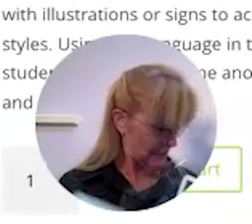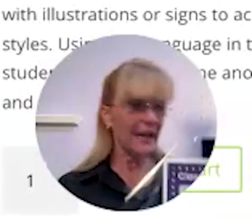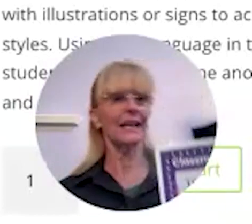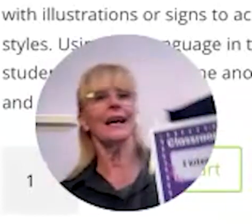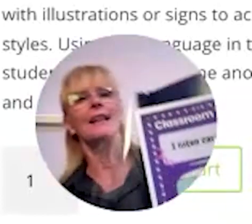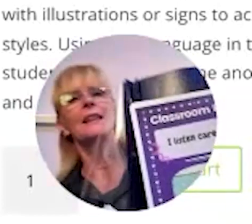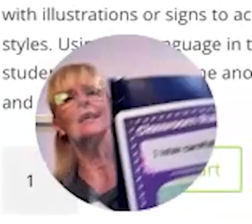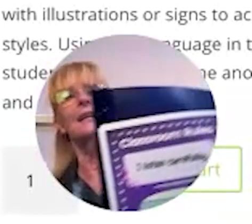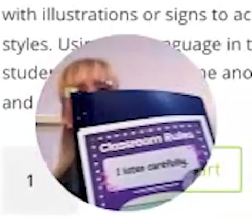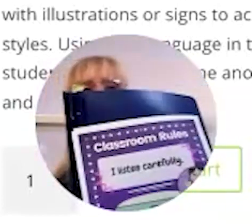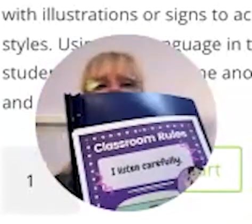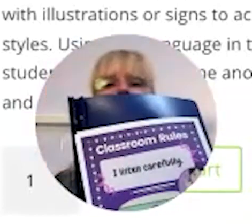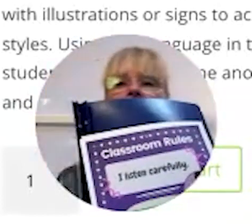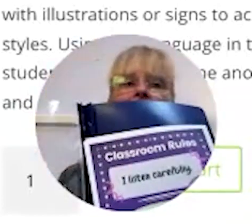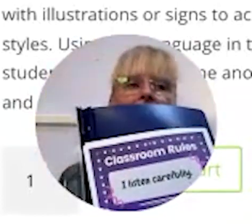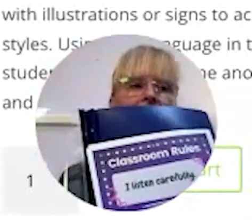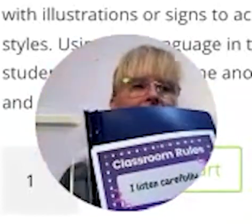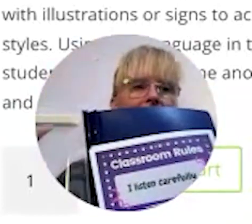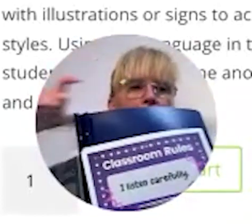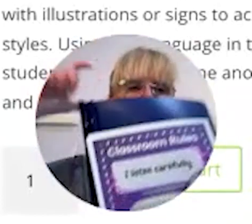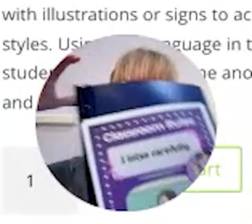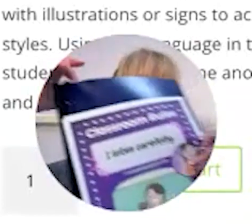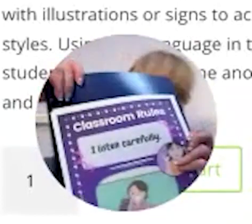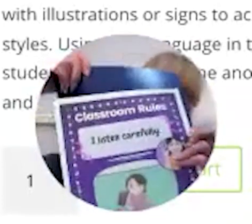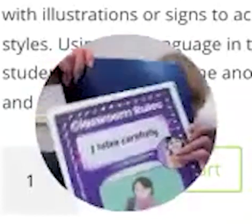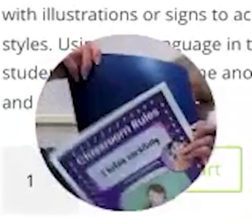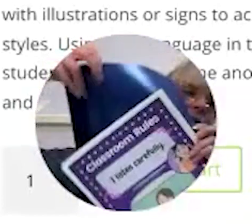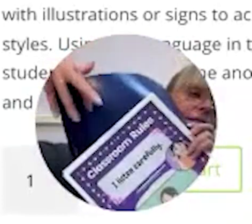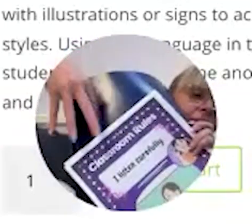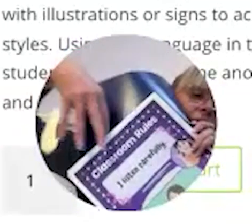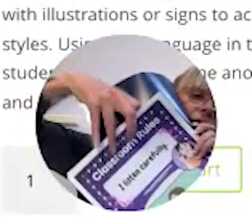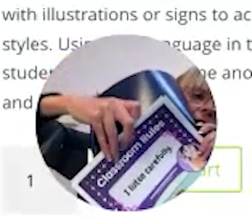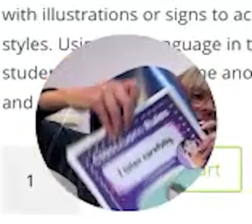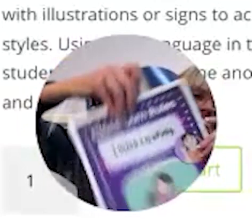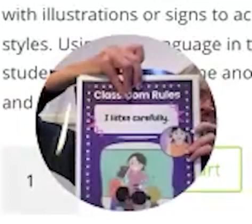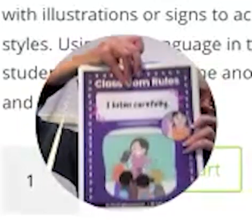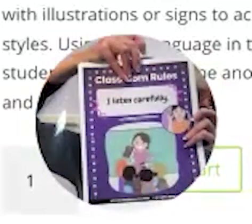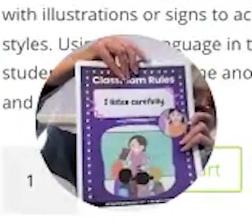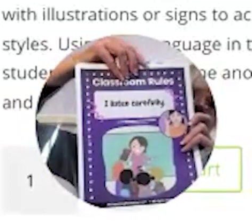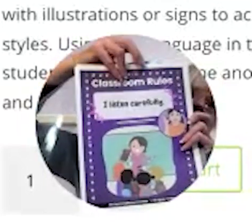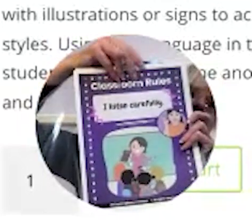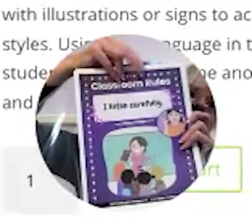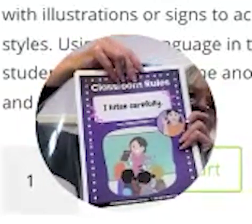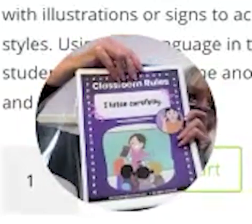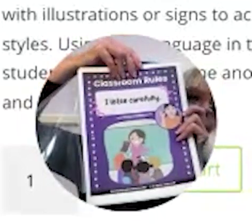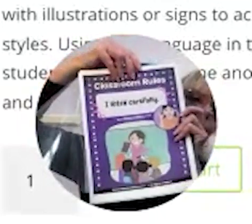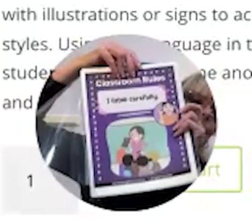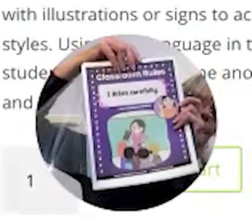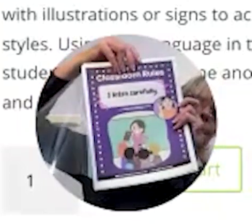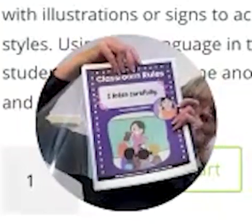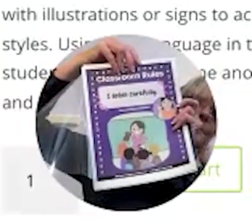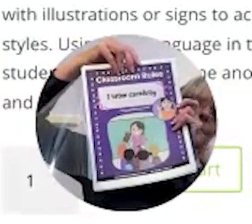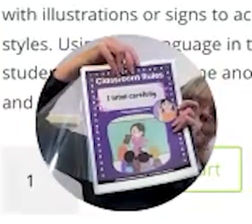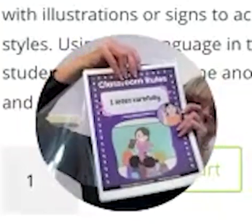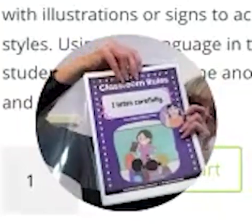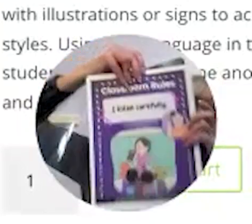kind of like this nice and big can we see that okay there we go